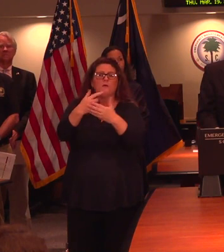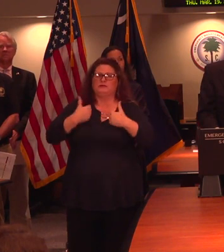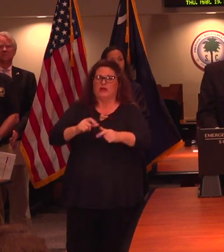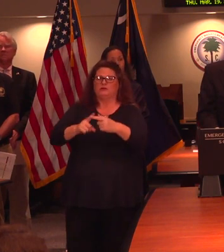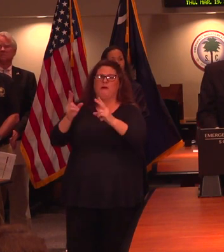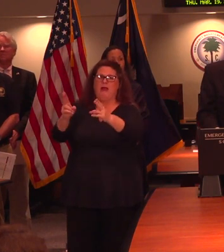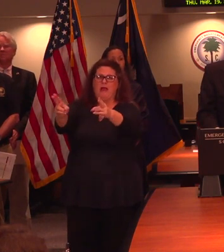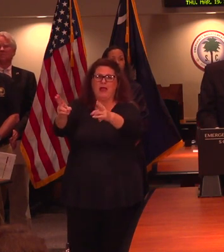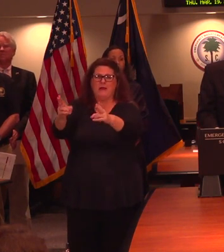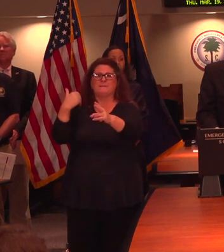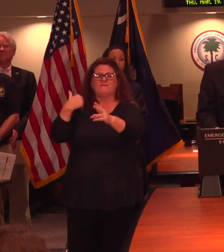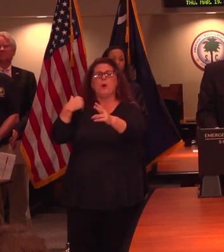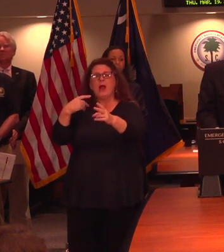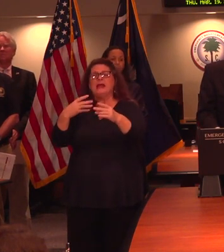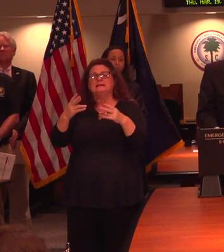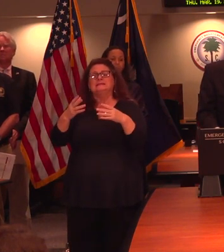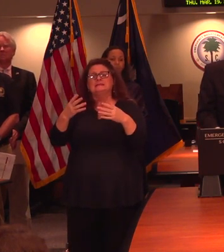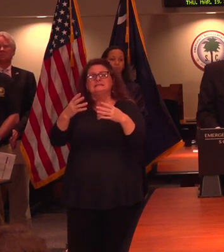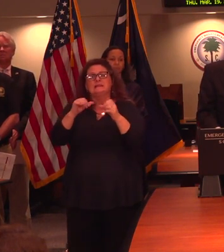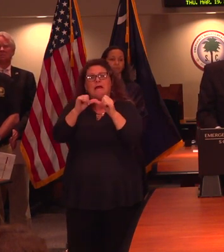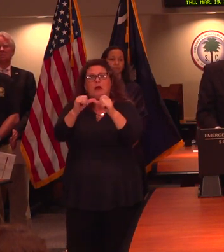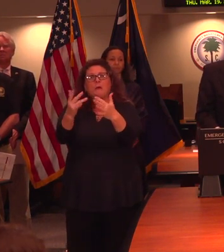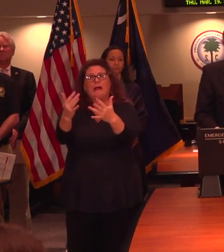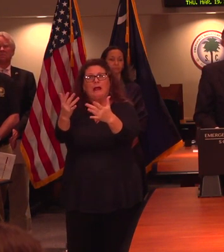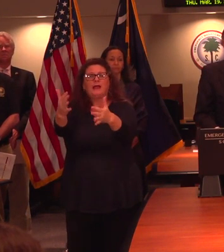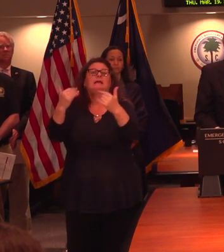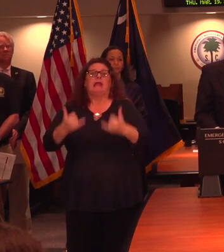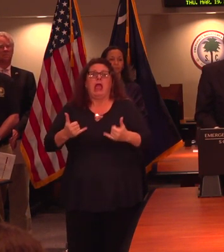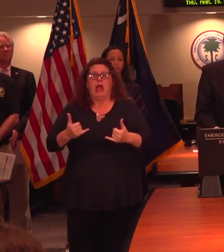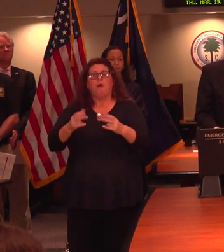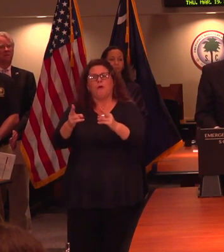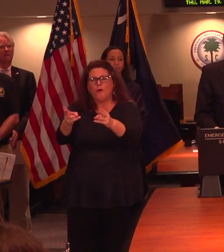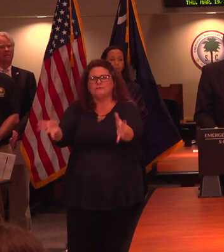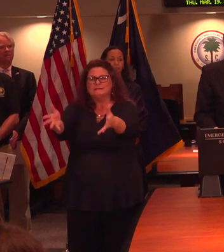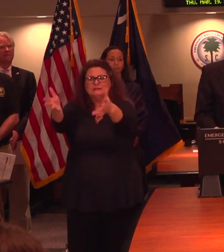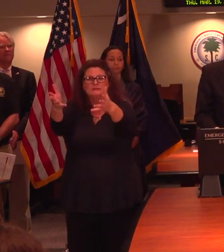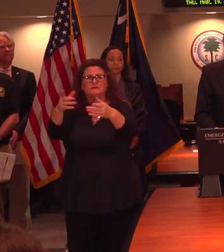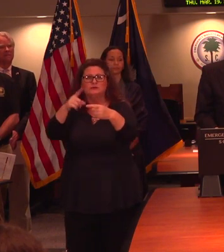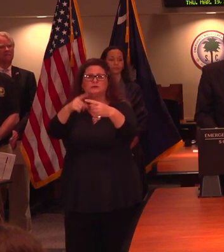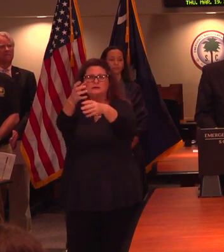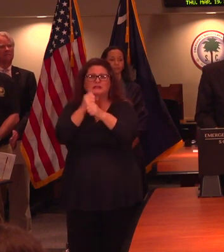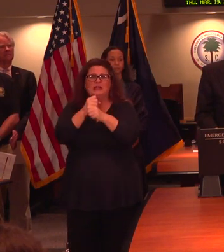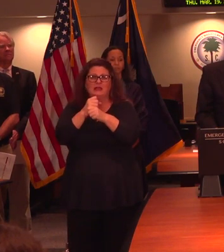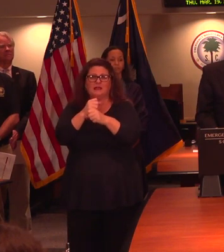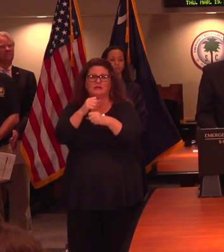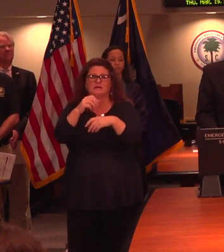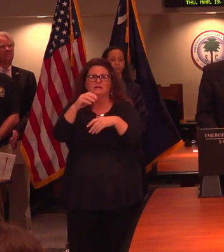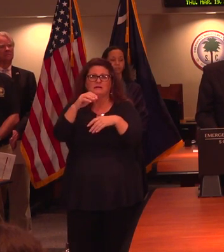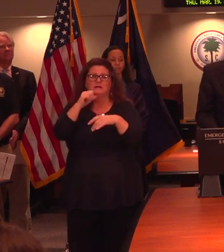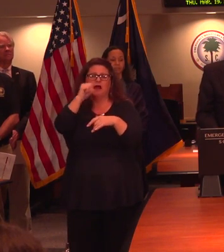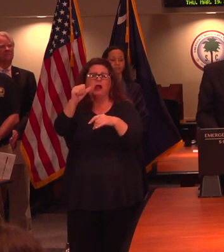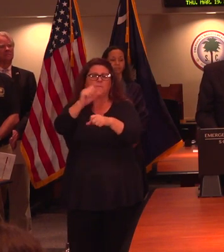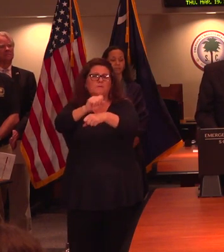it up as fast as we can. So far, we believe that those that are entitled to receive them can receive